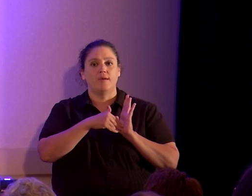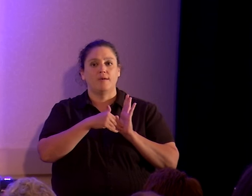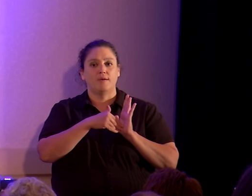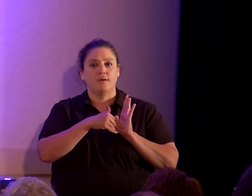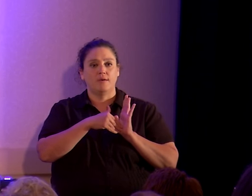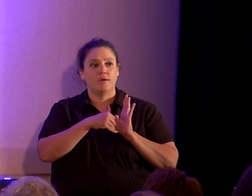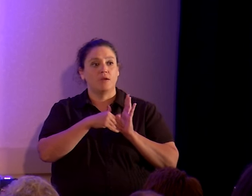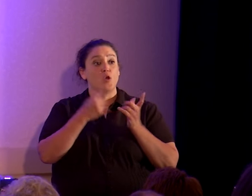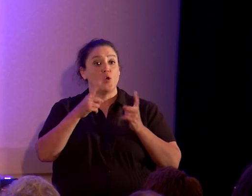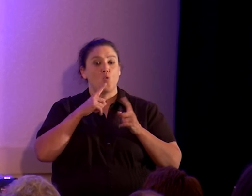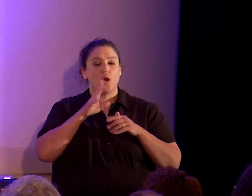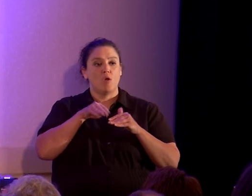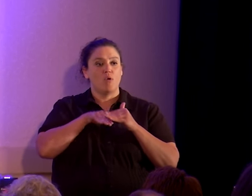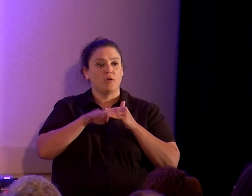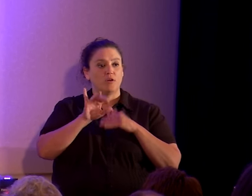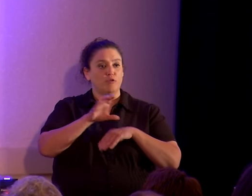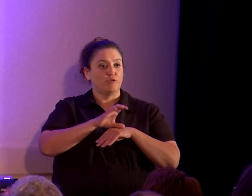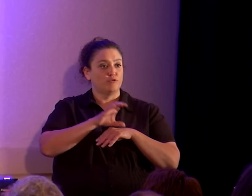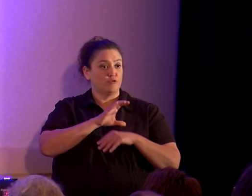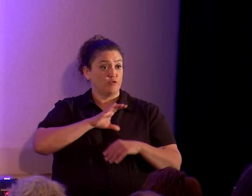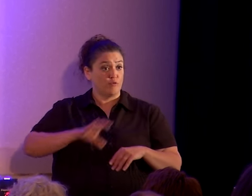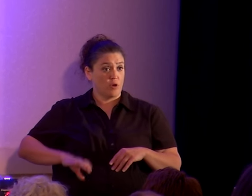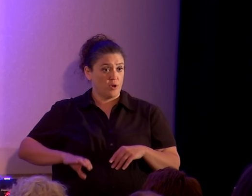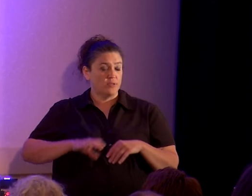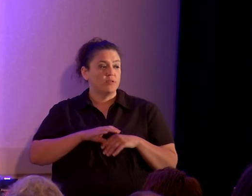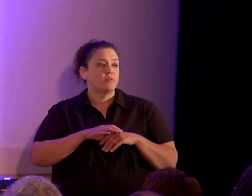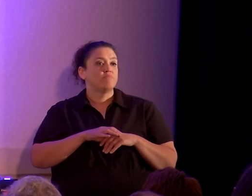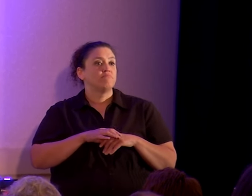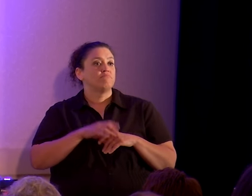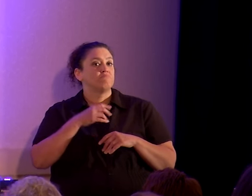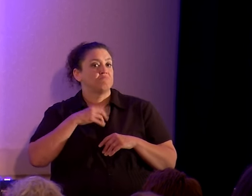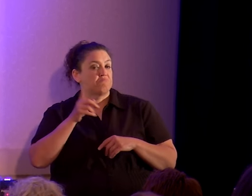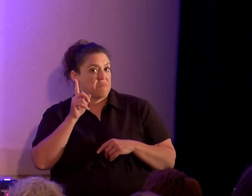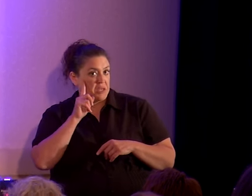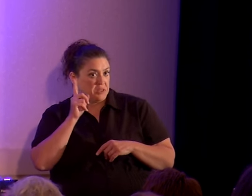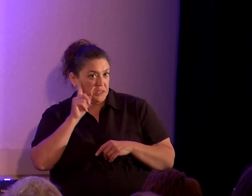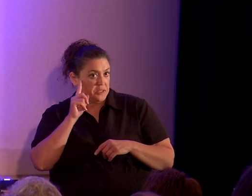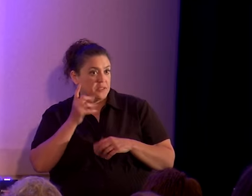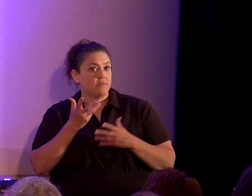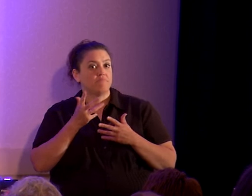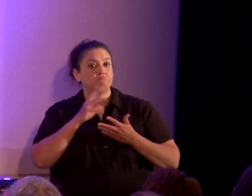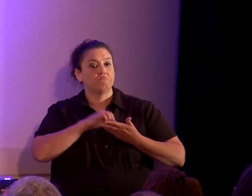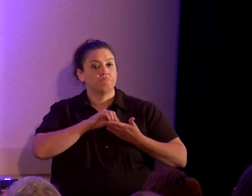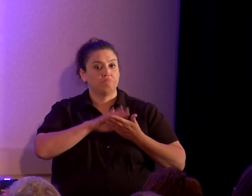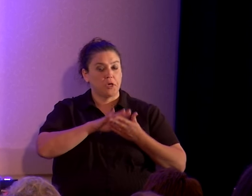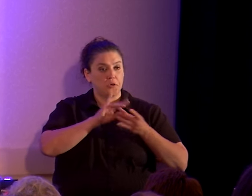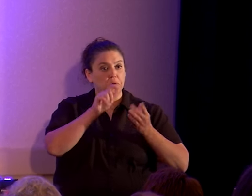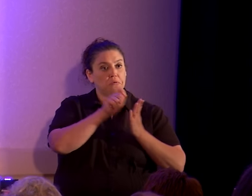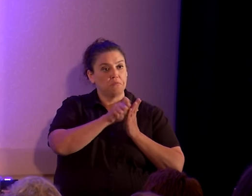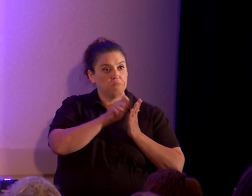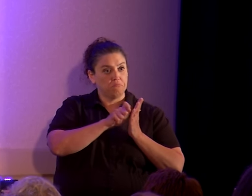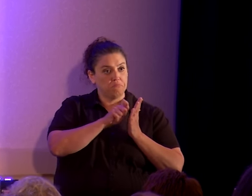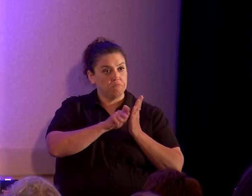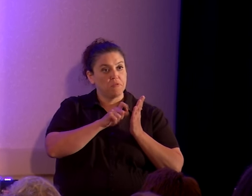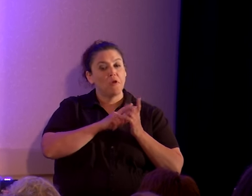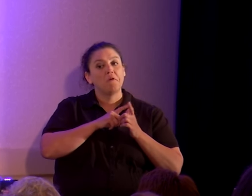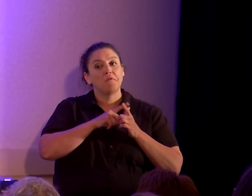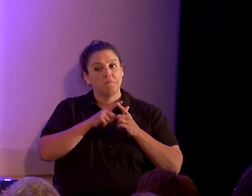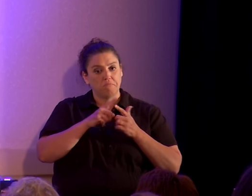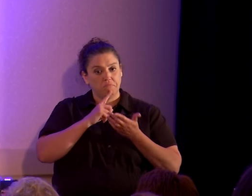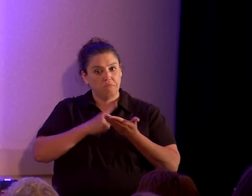When I walked into that Church of Christ, I listened to them. And I took notes. And then I debated their representative.